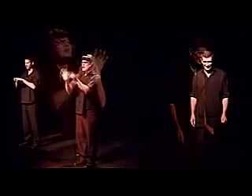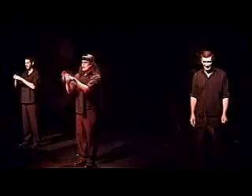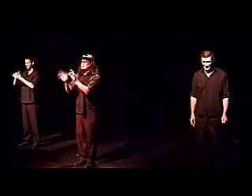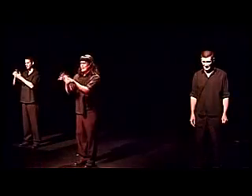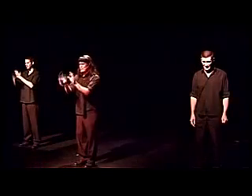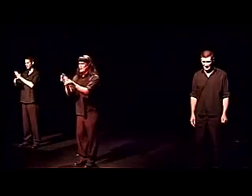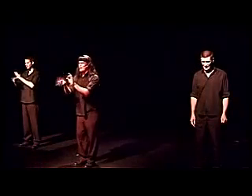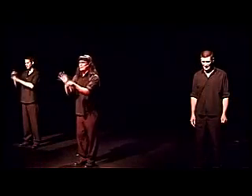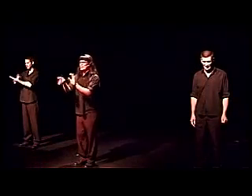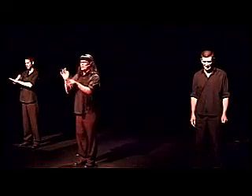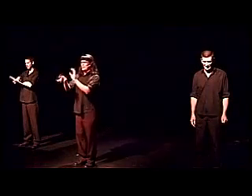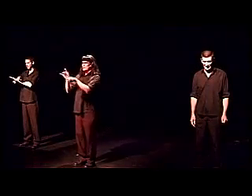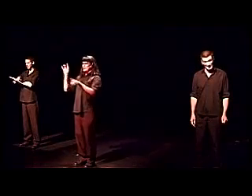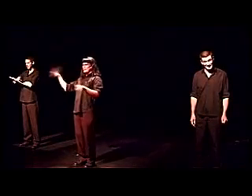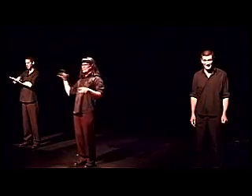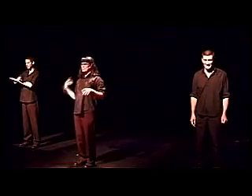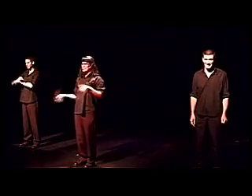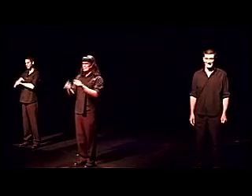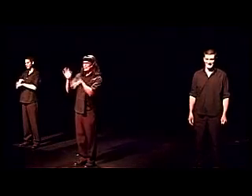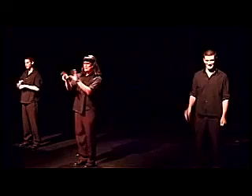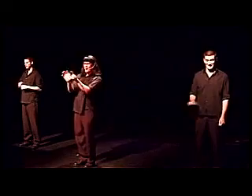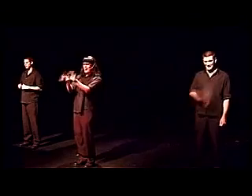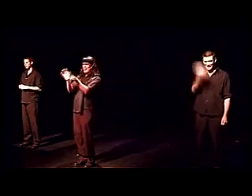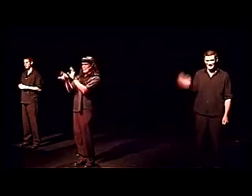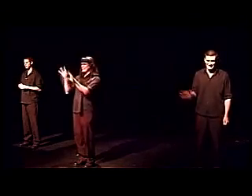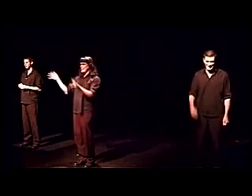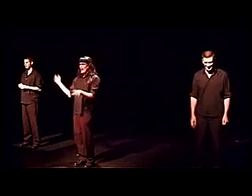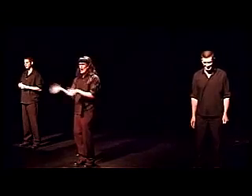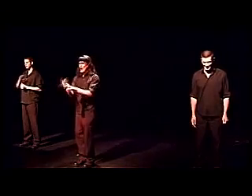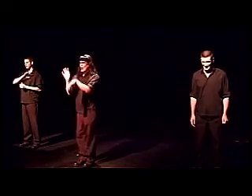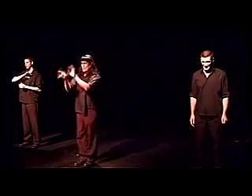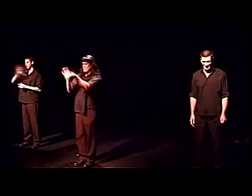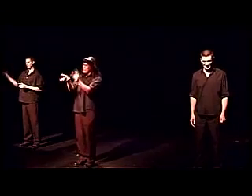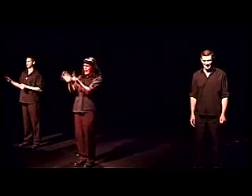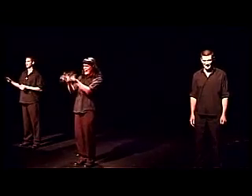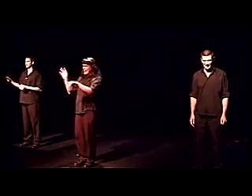Same time next week. Bye. Bye.